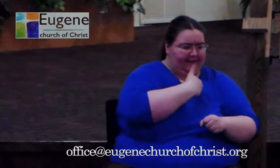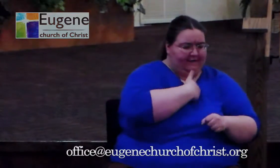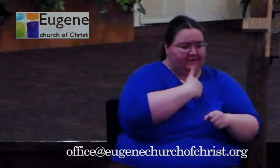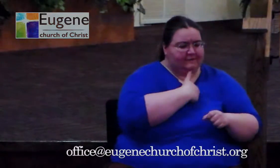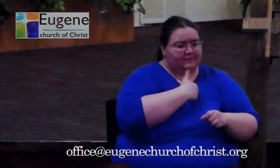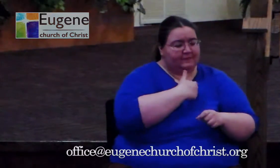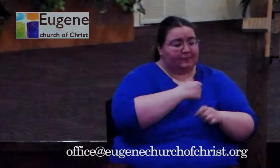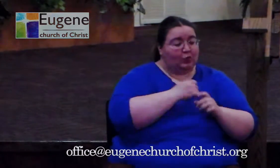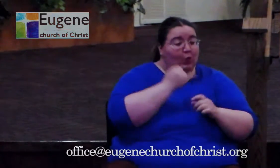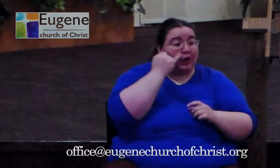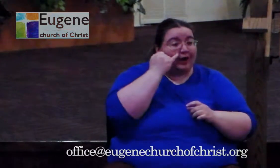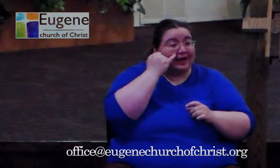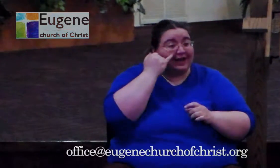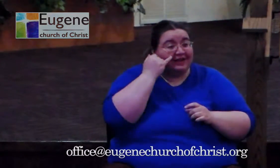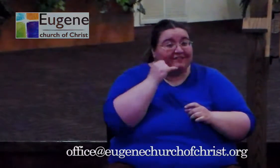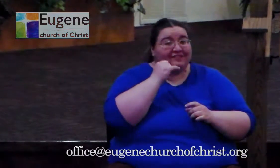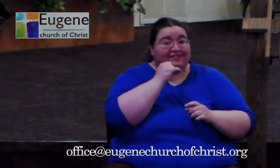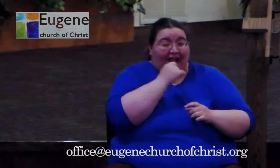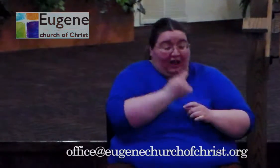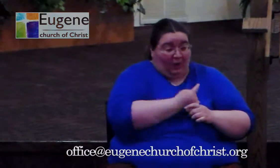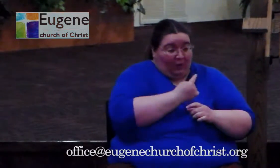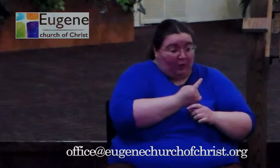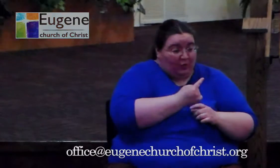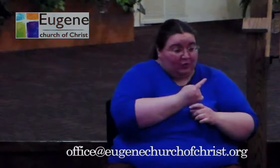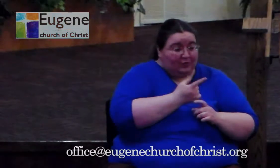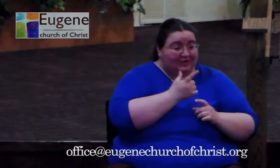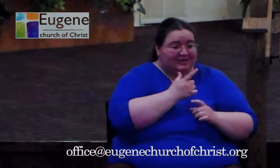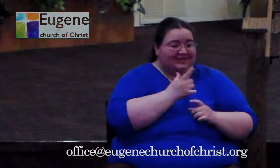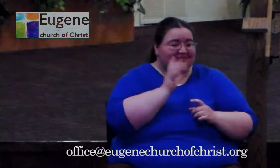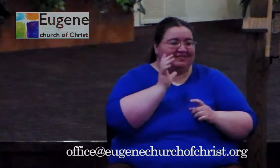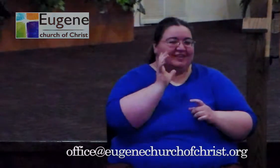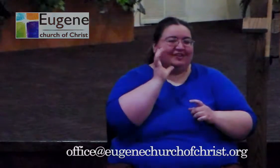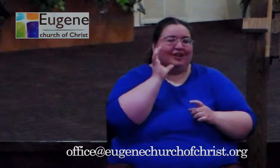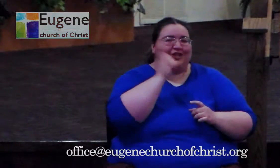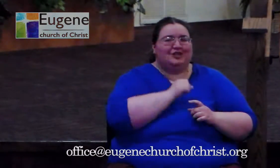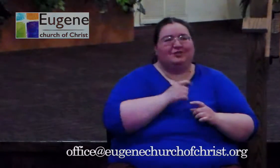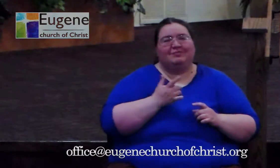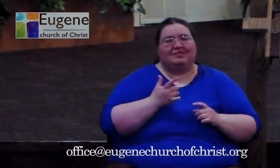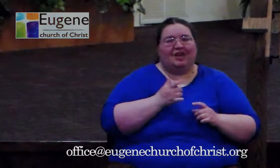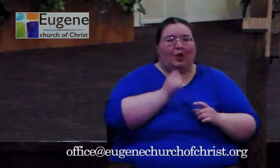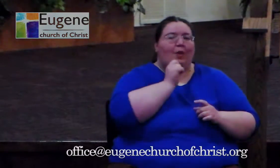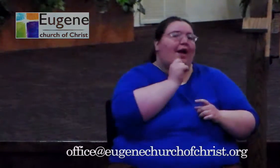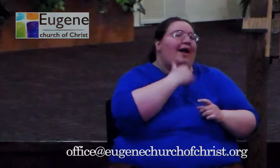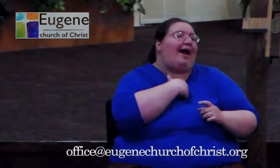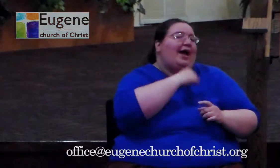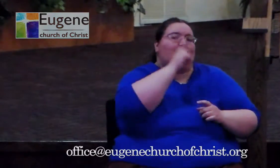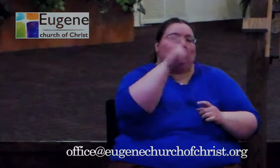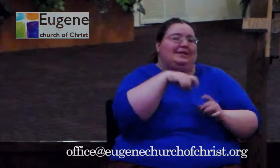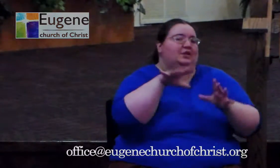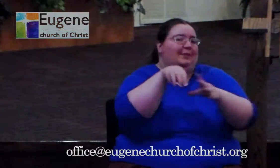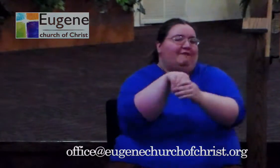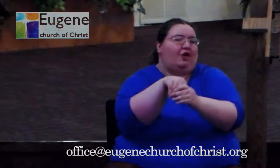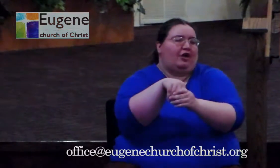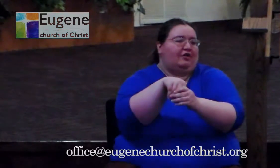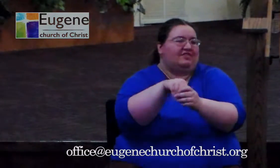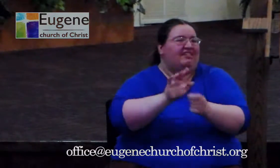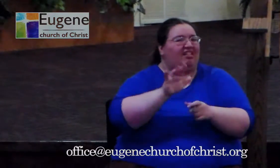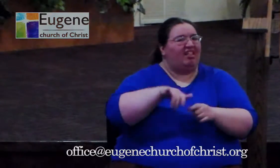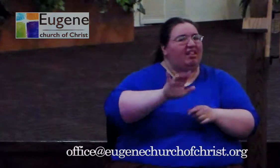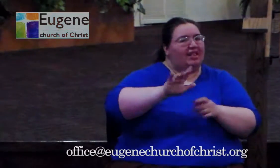it comes to something like the gospel, then you assume someone else should be doing that and it has nothing to do with you. This is why we hired that guy and gave him